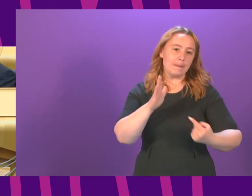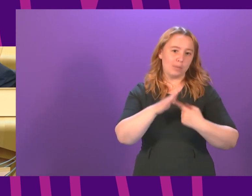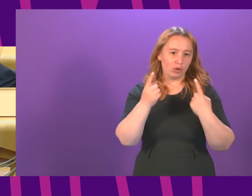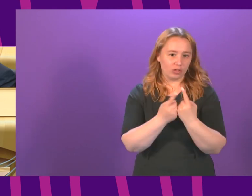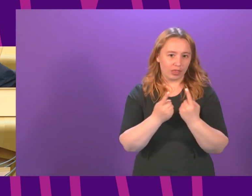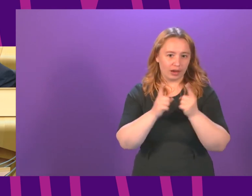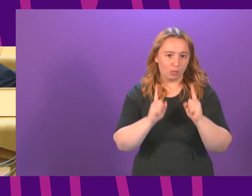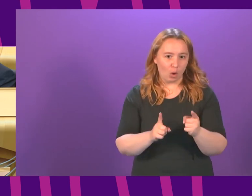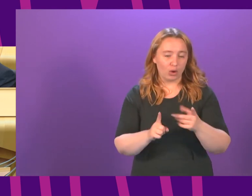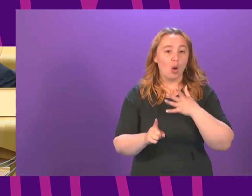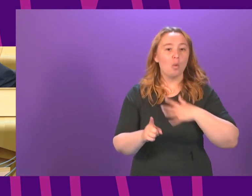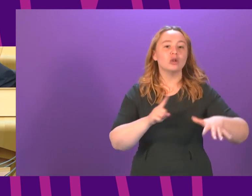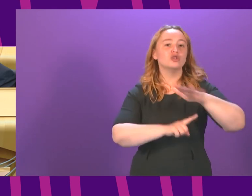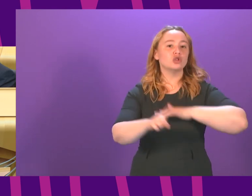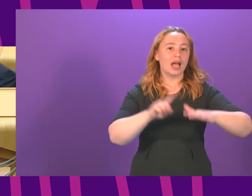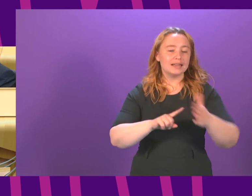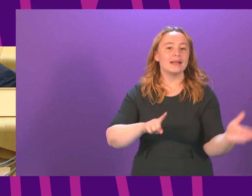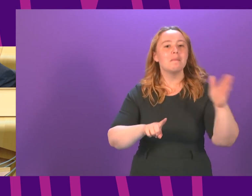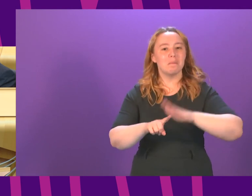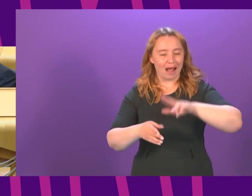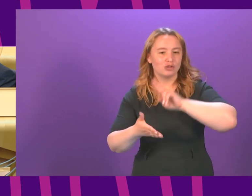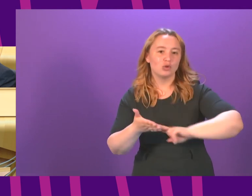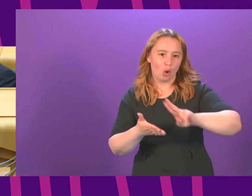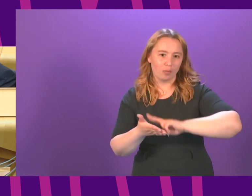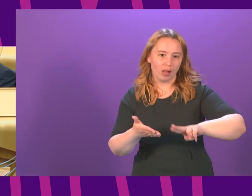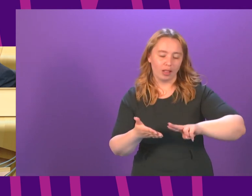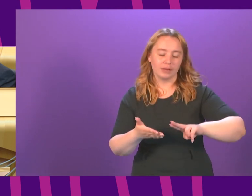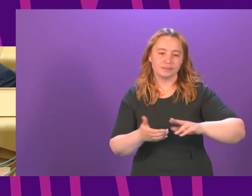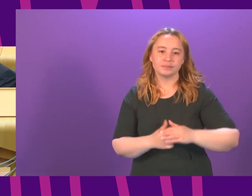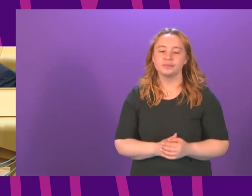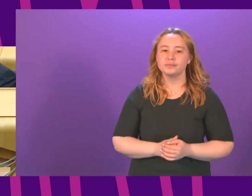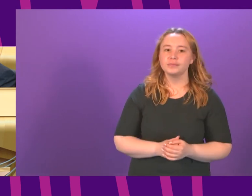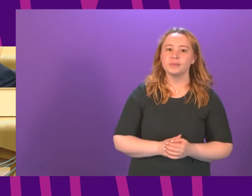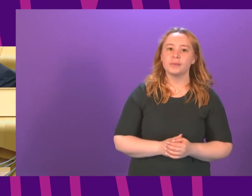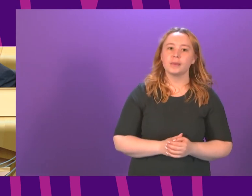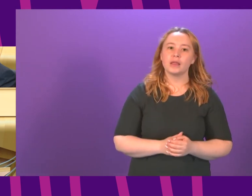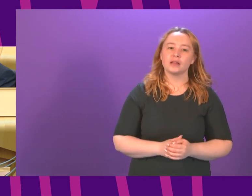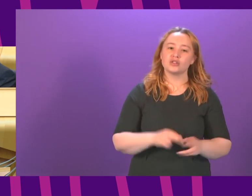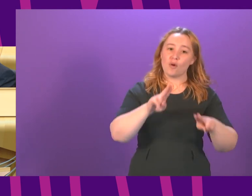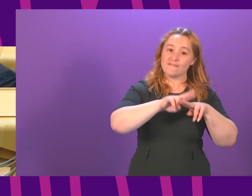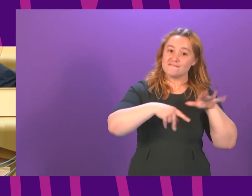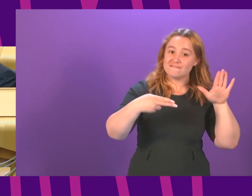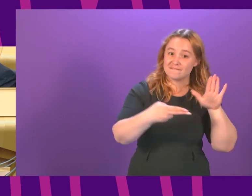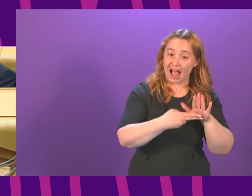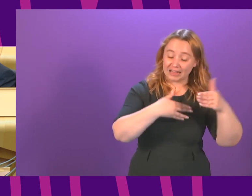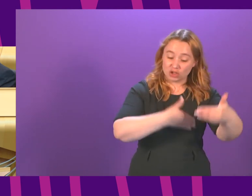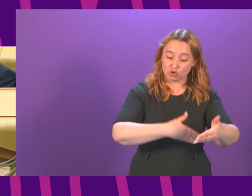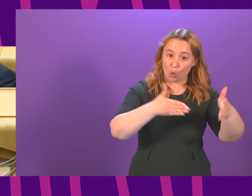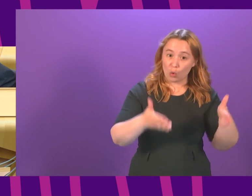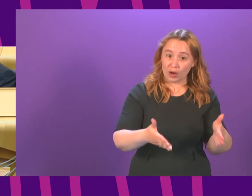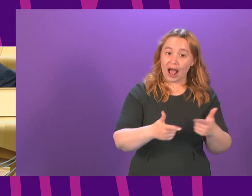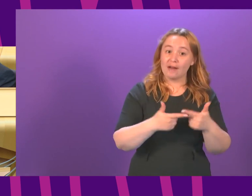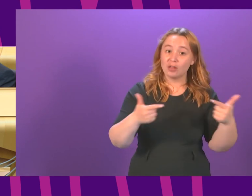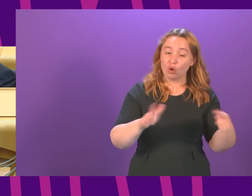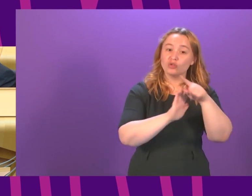in our society back to normal the arrangements for the proposed fan zone have lots of mitigations in